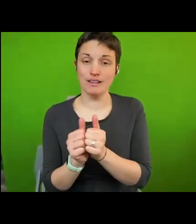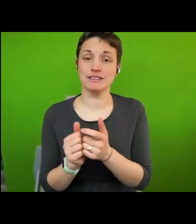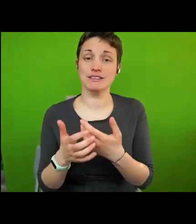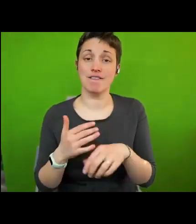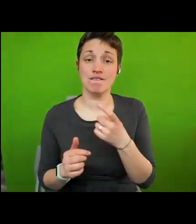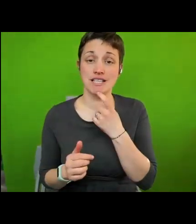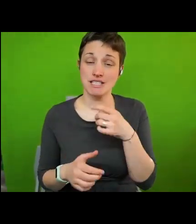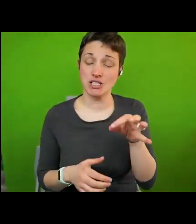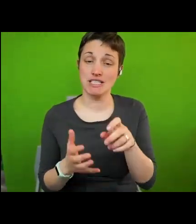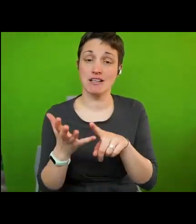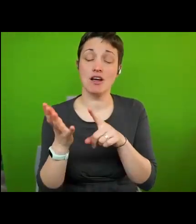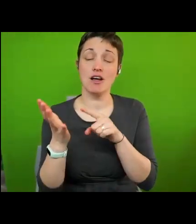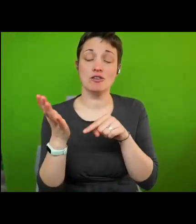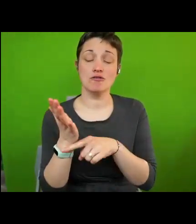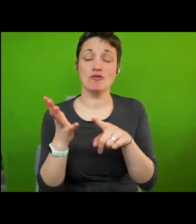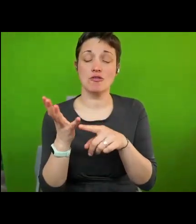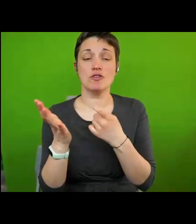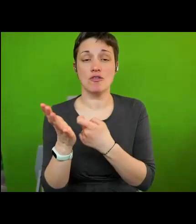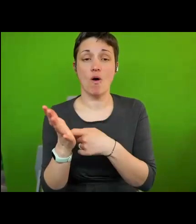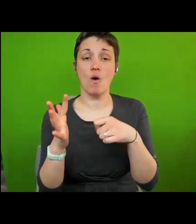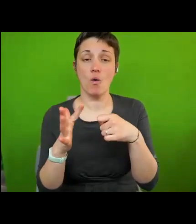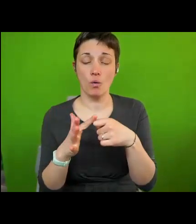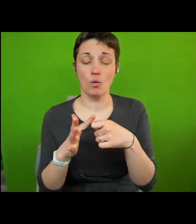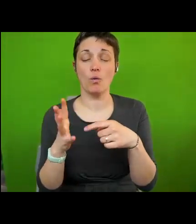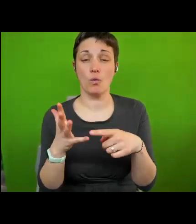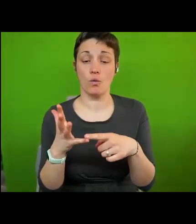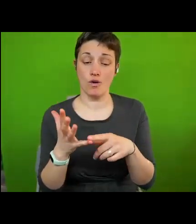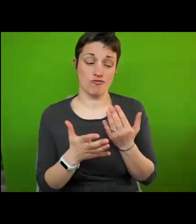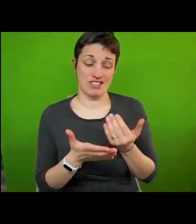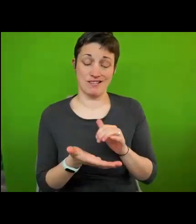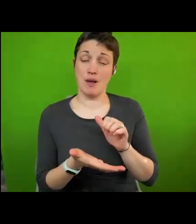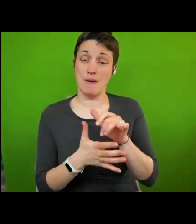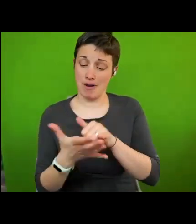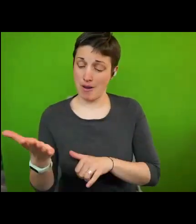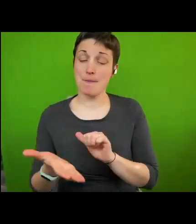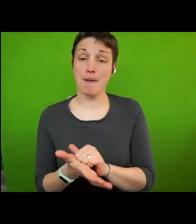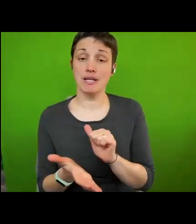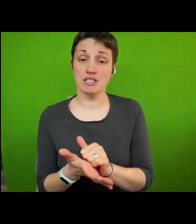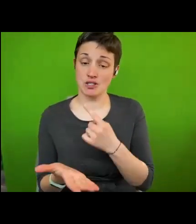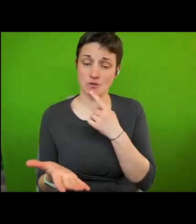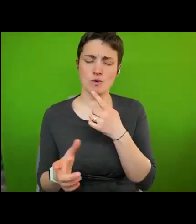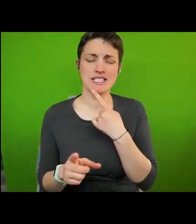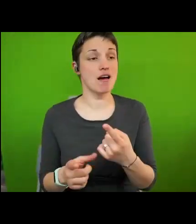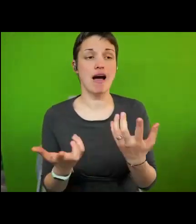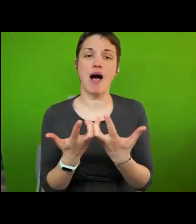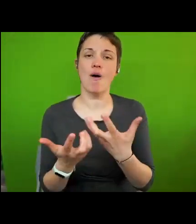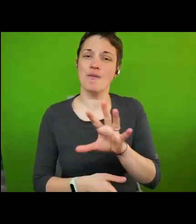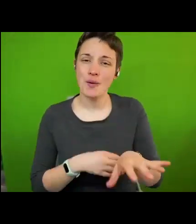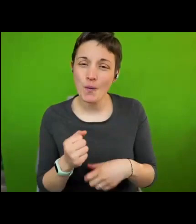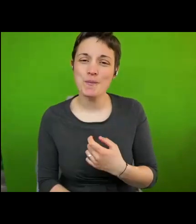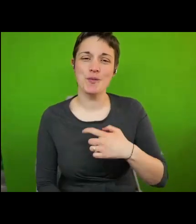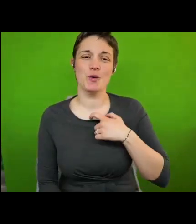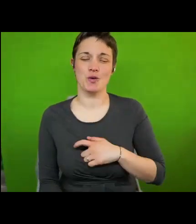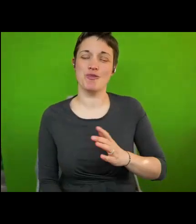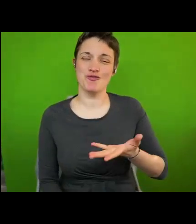because they have just a few weeks ago published a paper on how to become a human rights city which is based